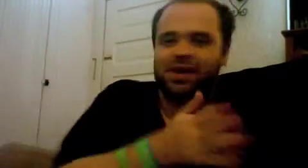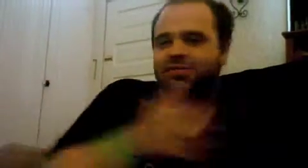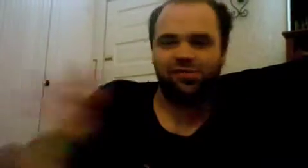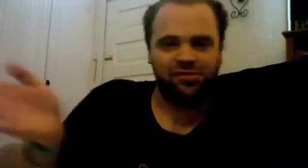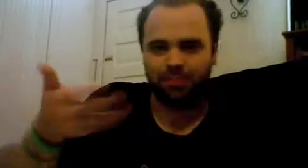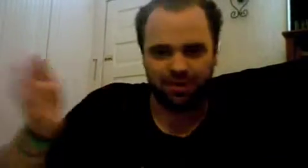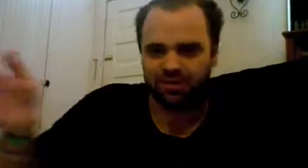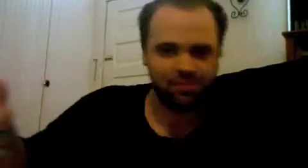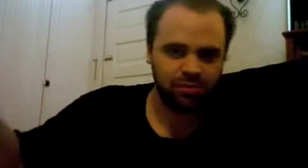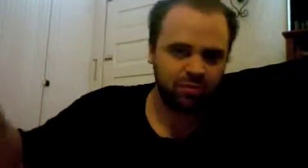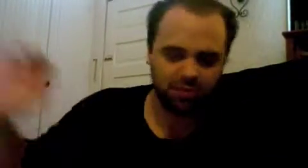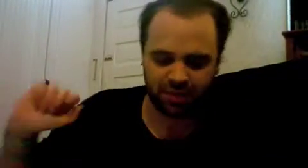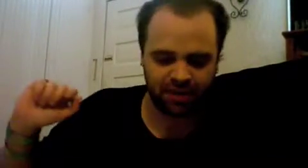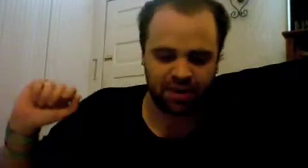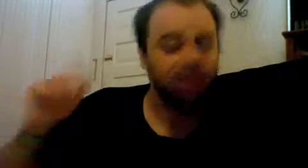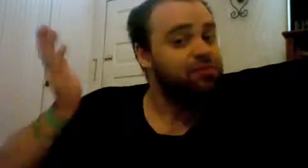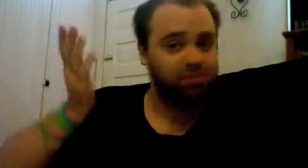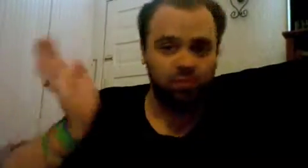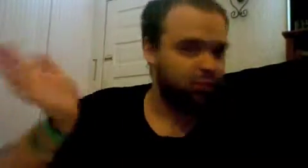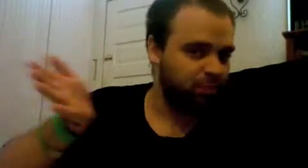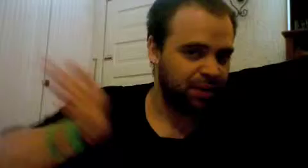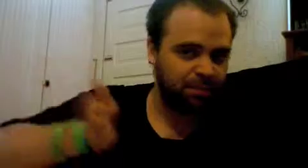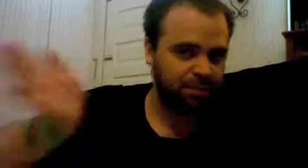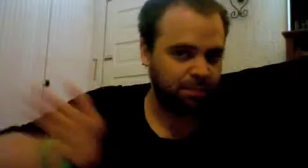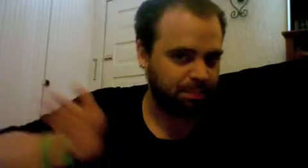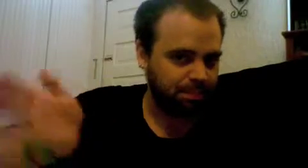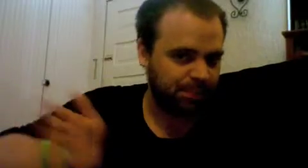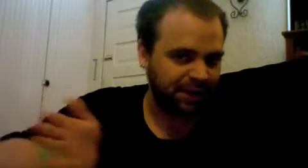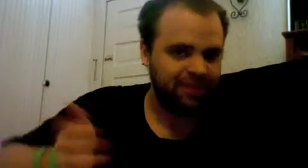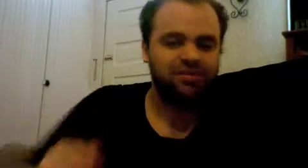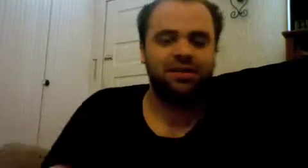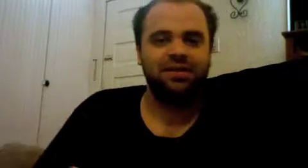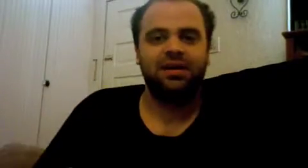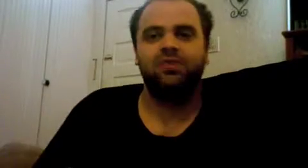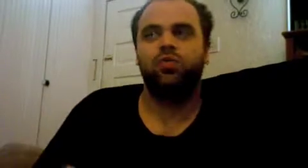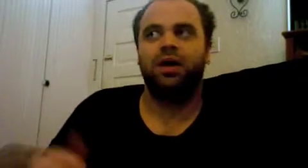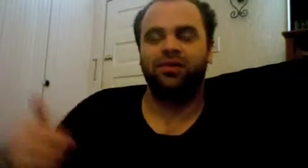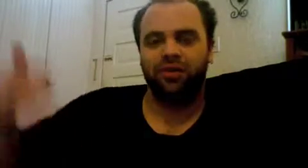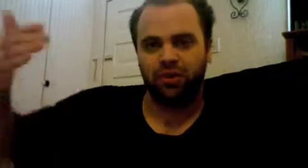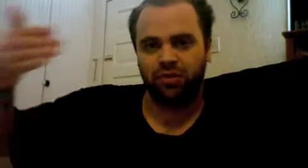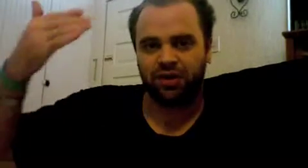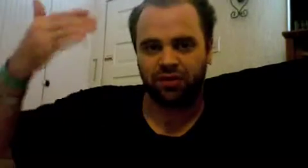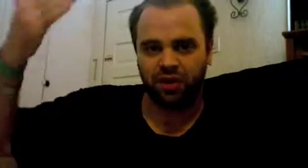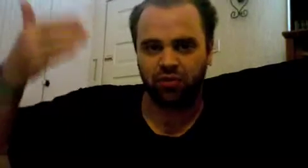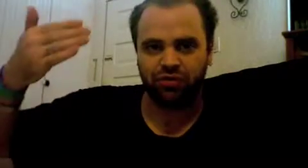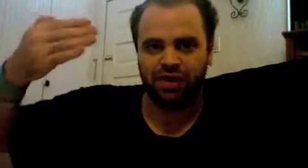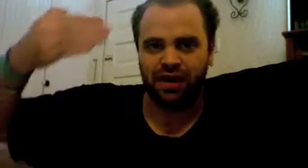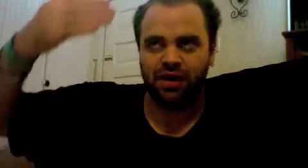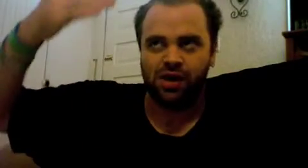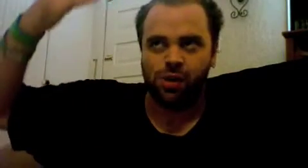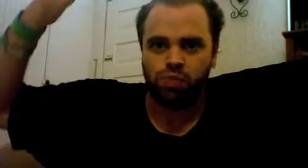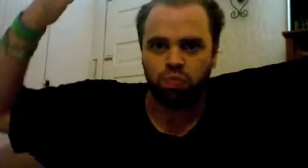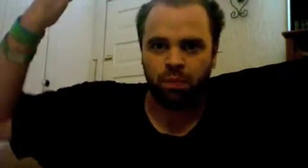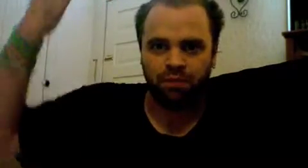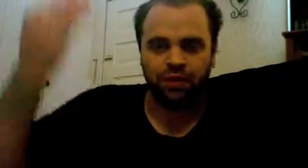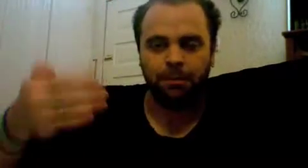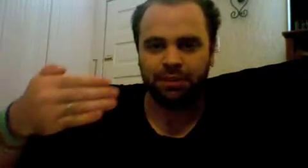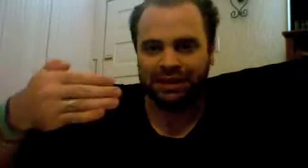else is just appearance and blah blah blah which would be a Platonist idea as well the notion that the complete